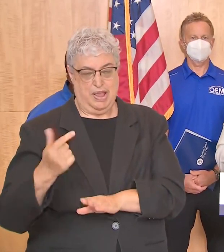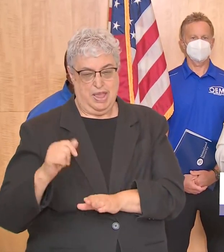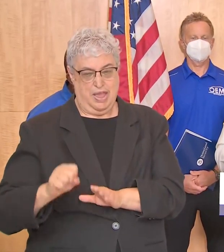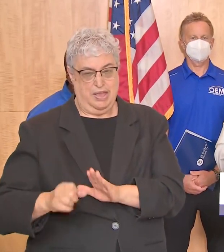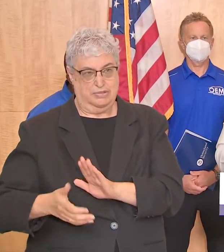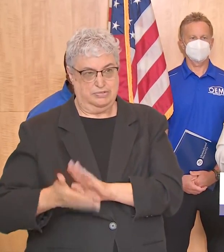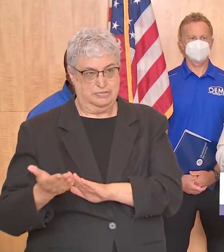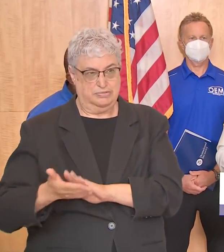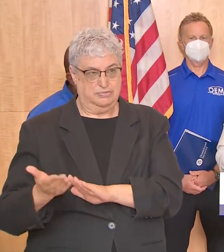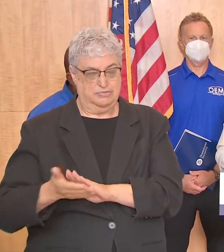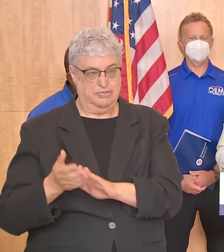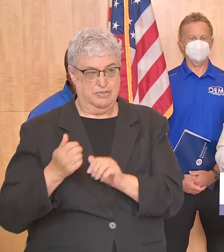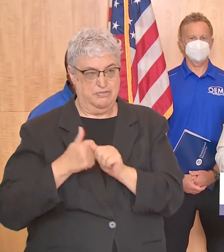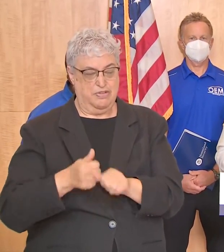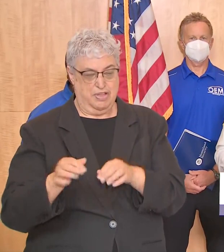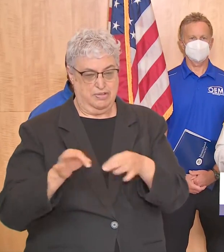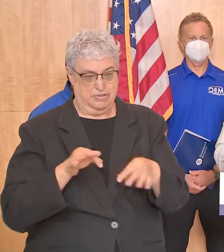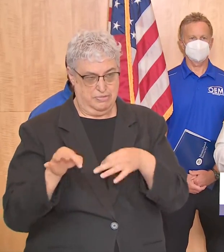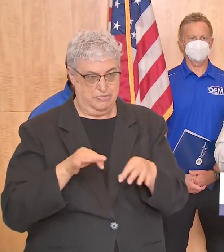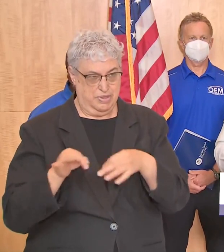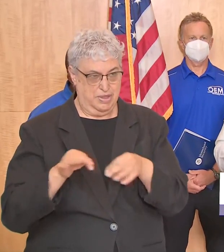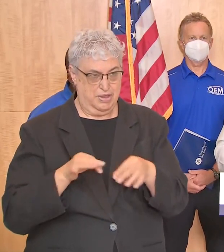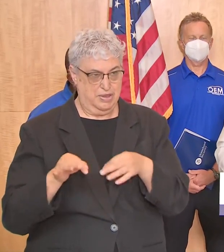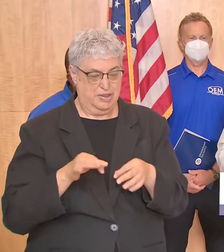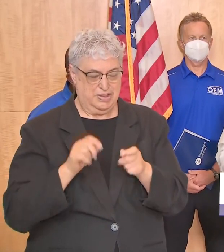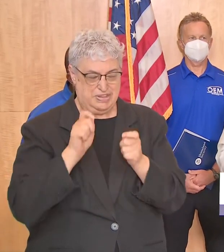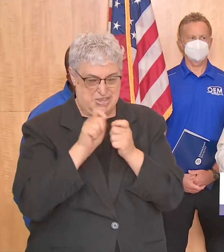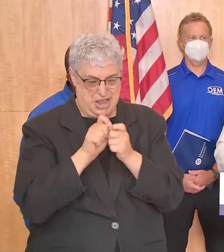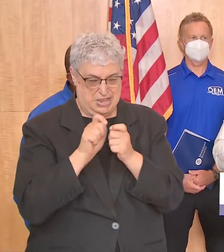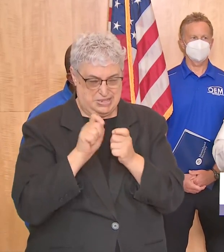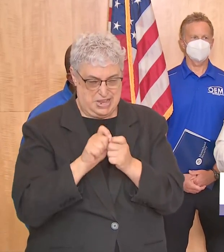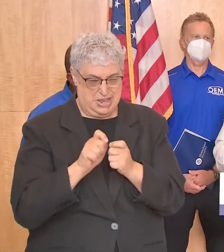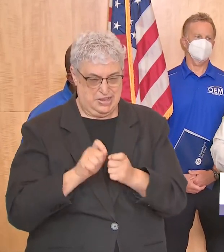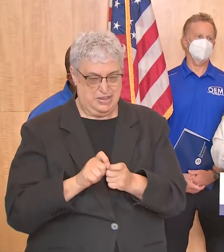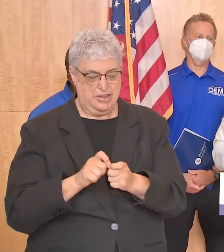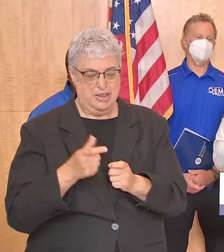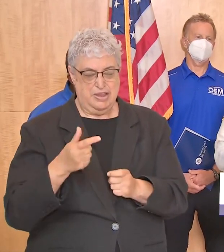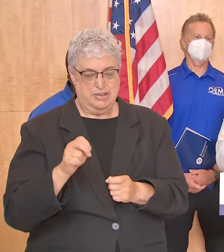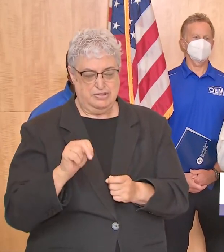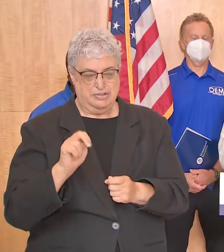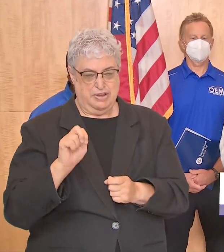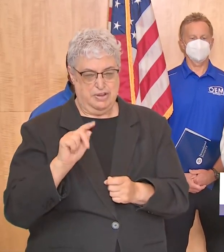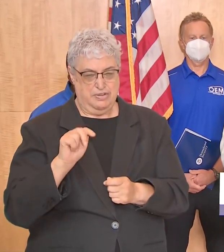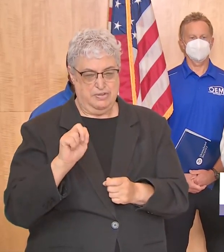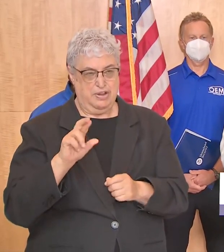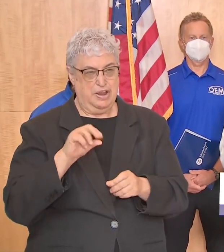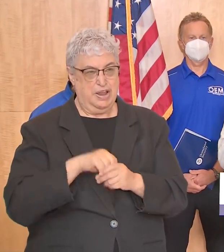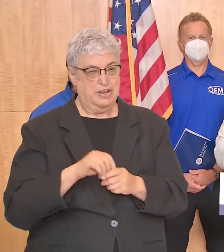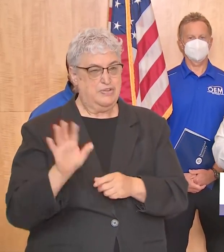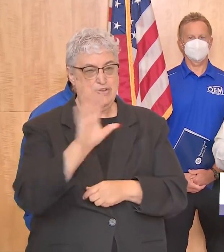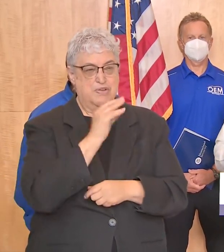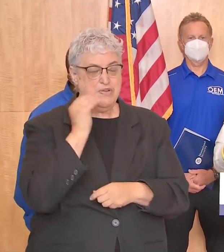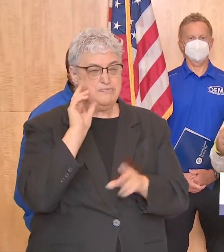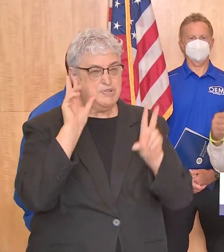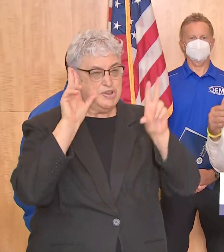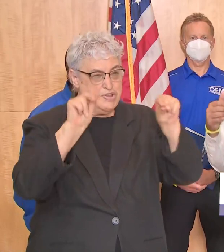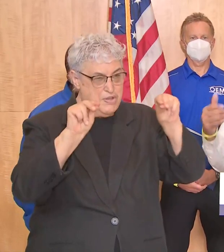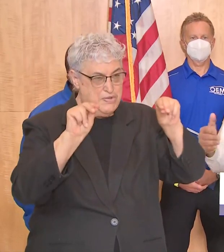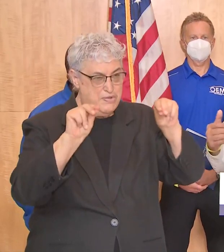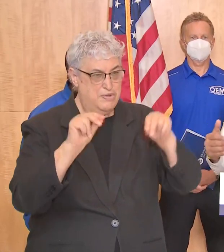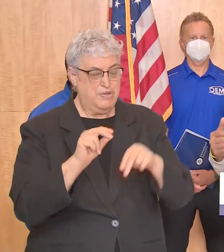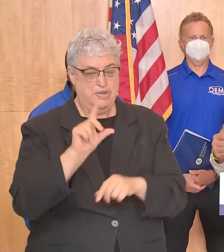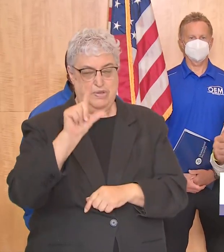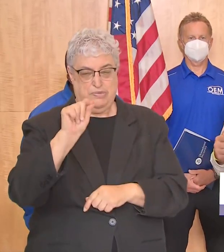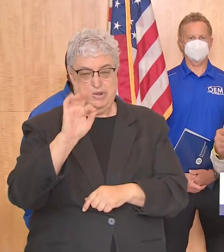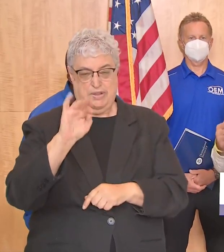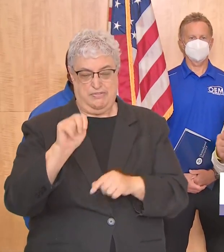follow the the safety instructions on those generators to the letter okay those generators should not be used inside your home matter of fact they should be at